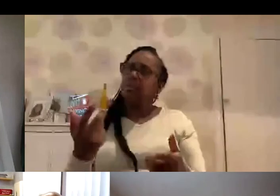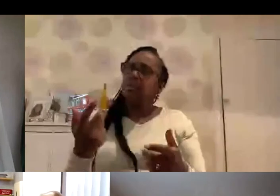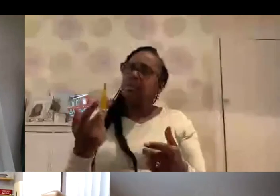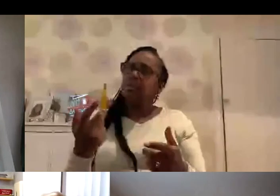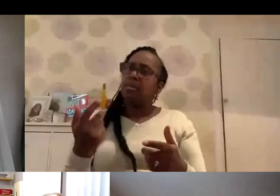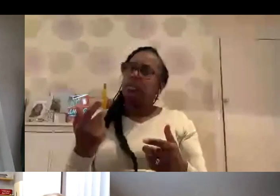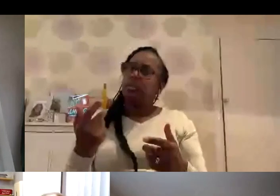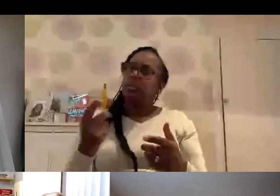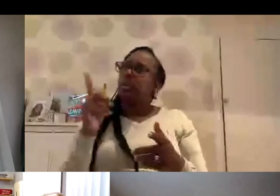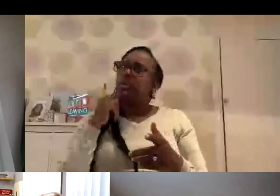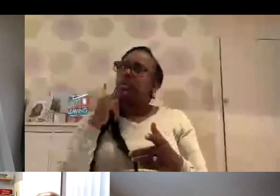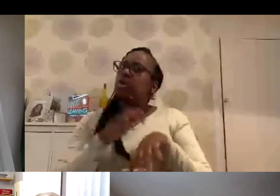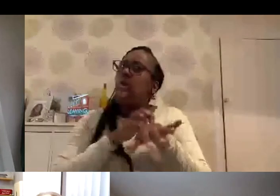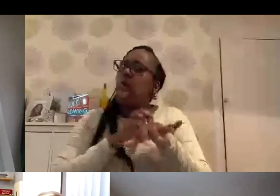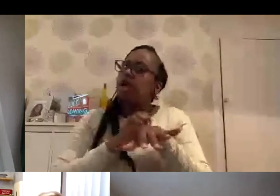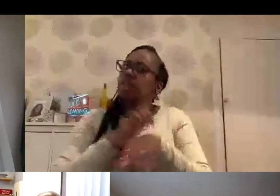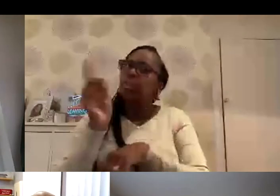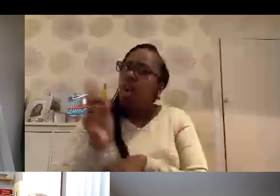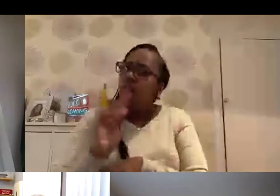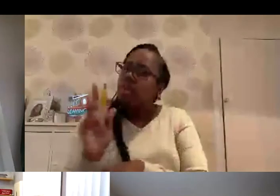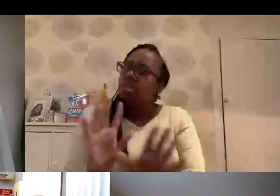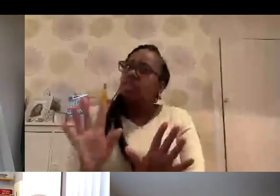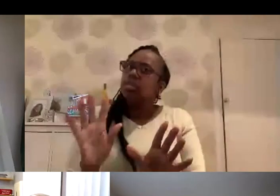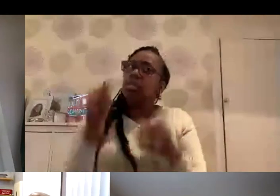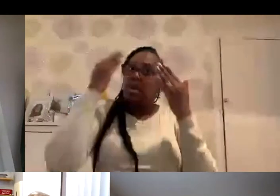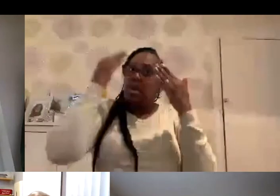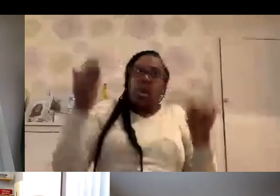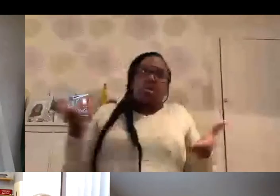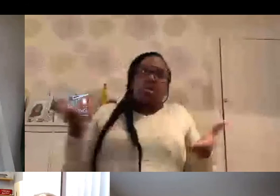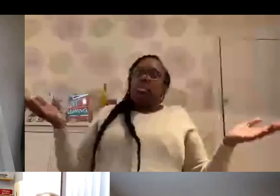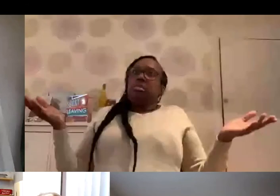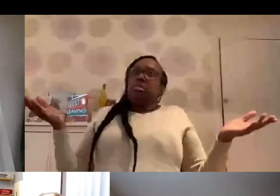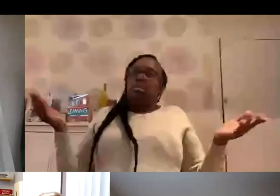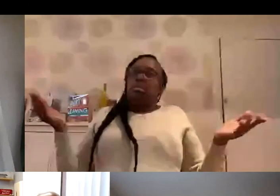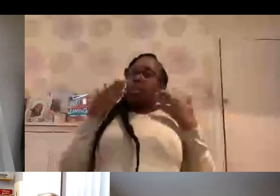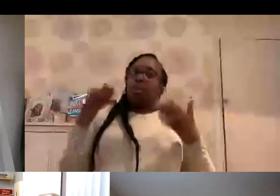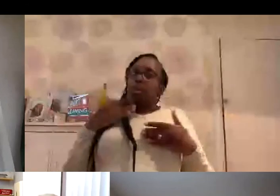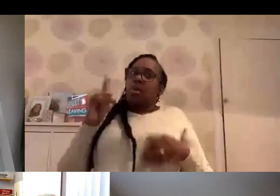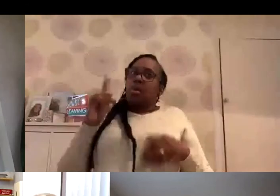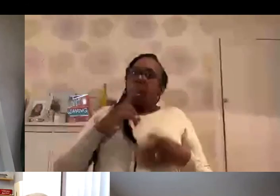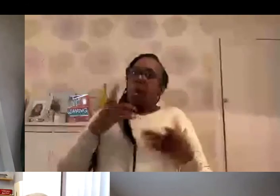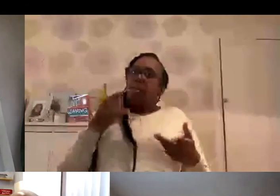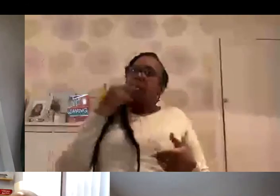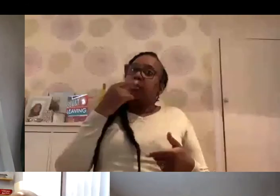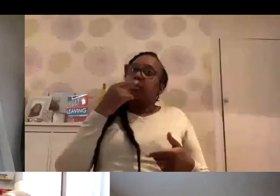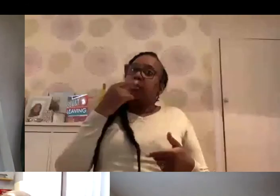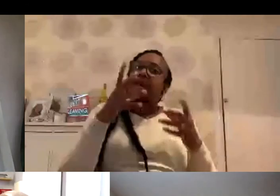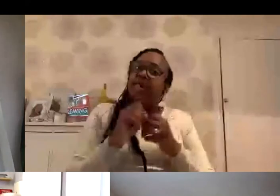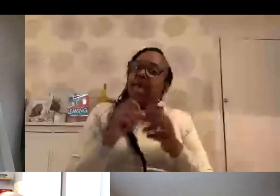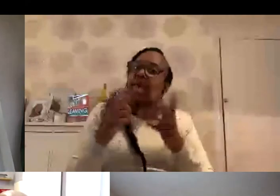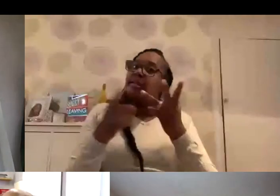have an anaphylaxis reaction to? That is the question. If you don't know, and it's an unknown anaphylactic reaction, then we say take the